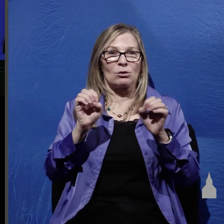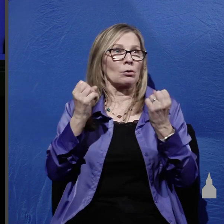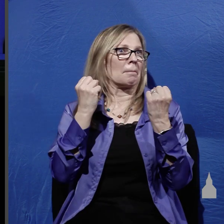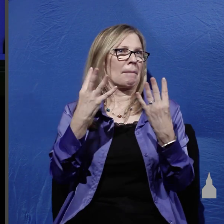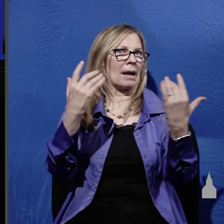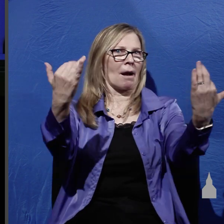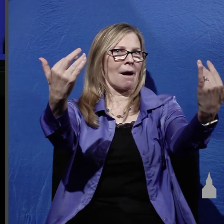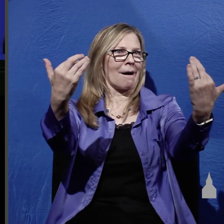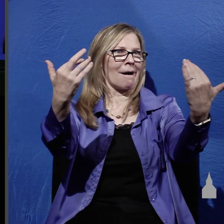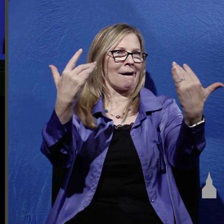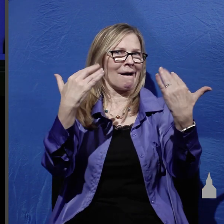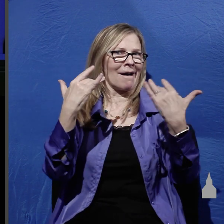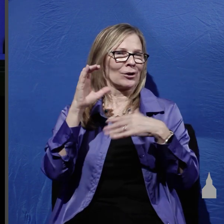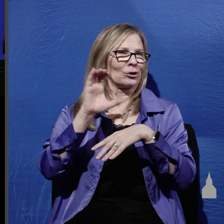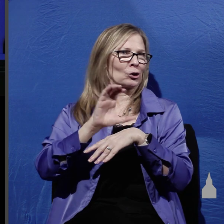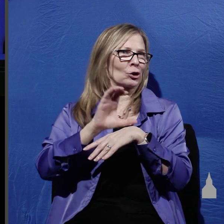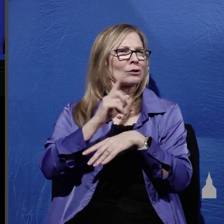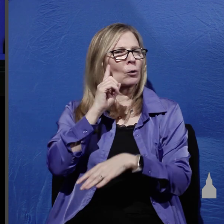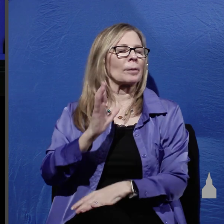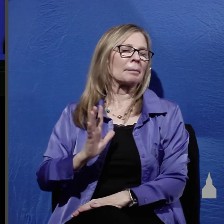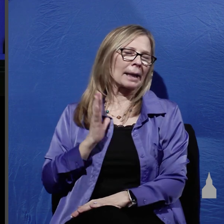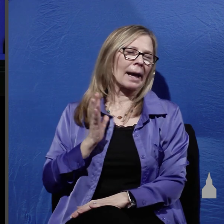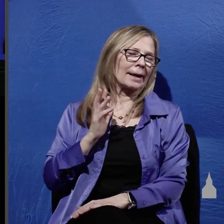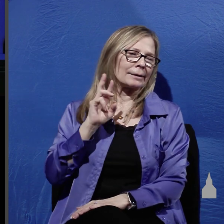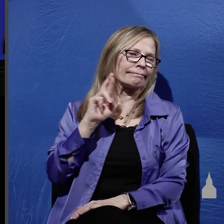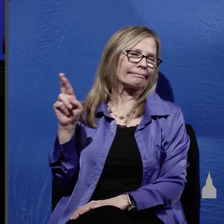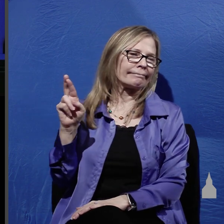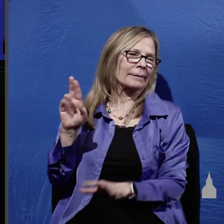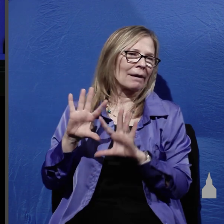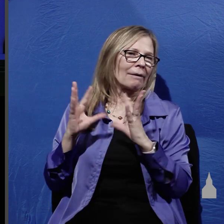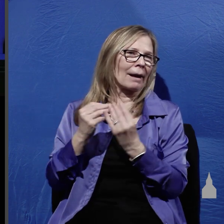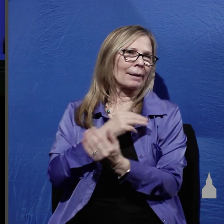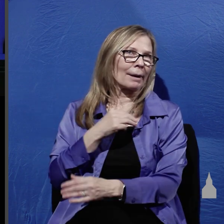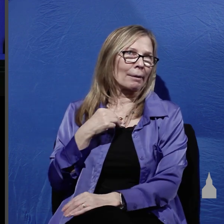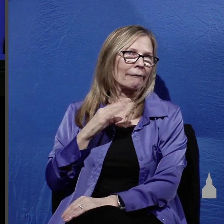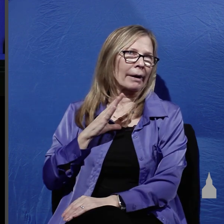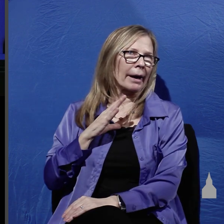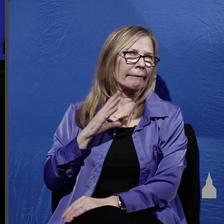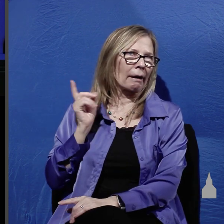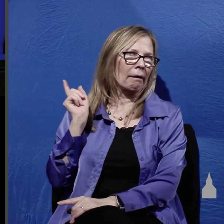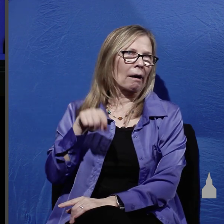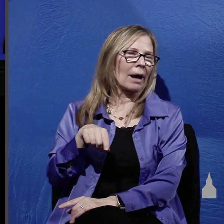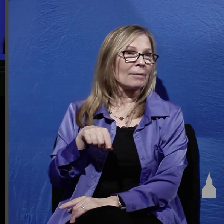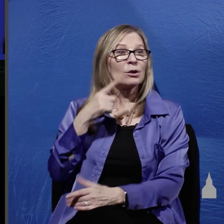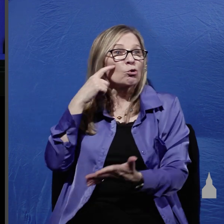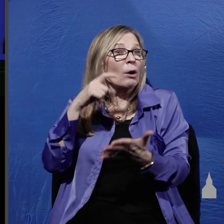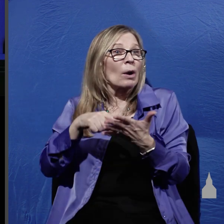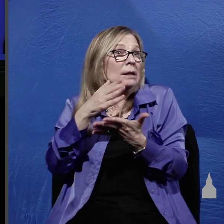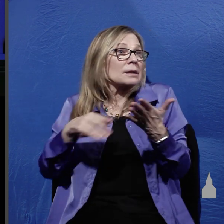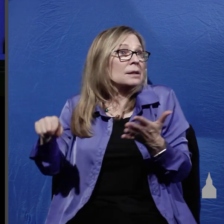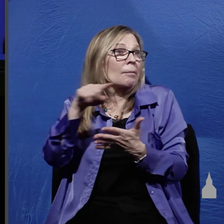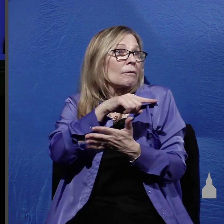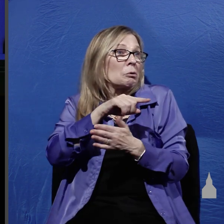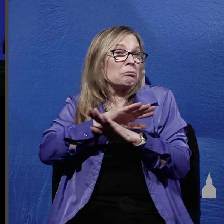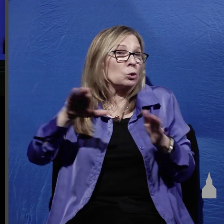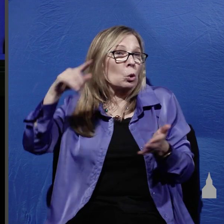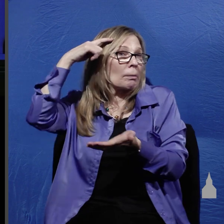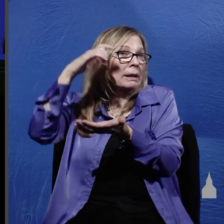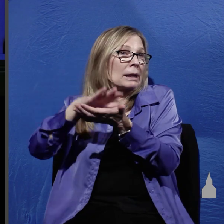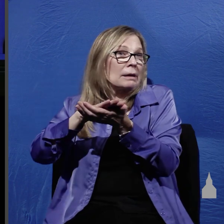church to be polite and courteous with family members and so I recognize some of you may not may not really believe in the resurrection of Christ